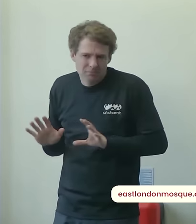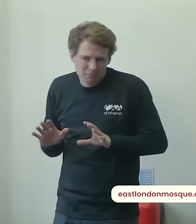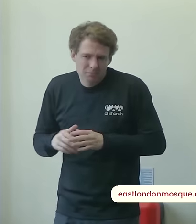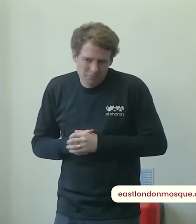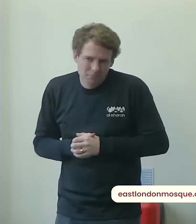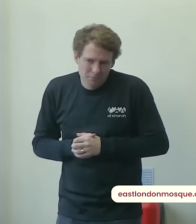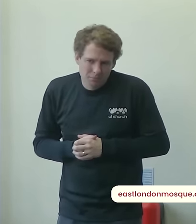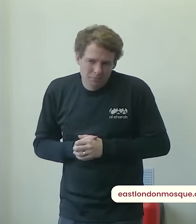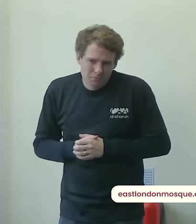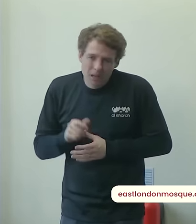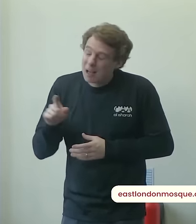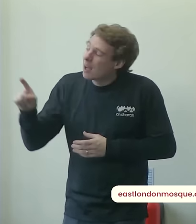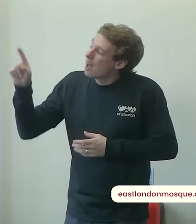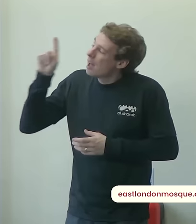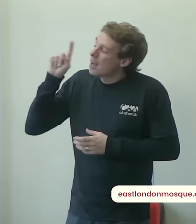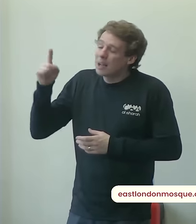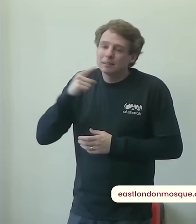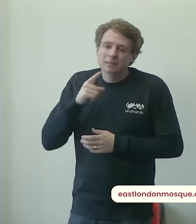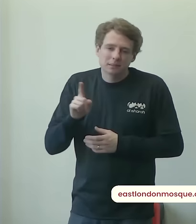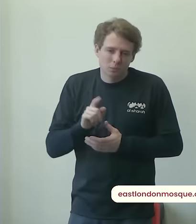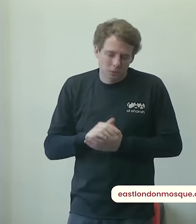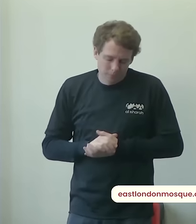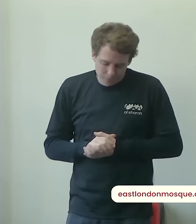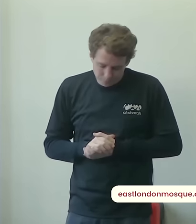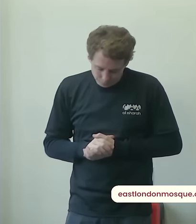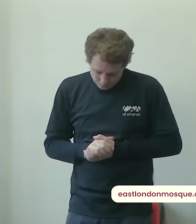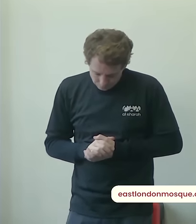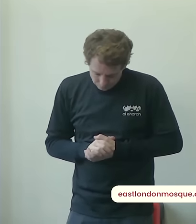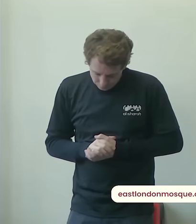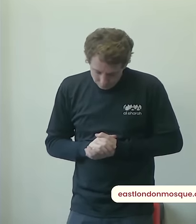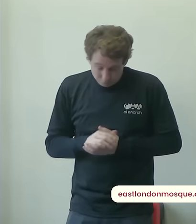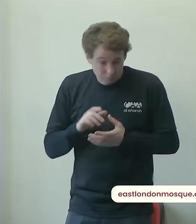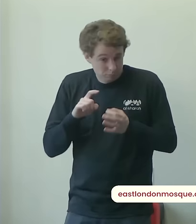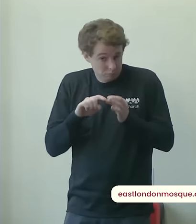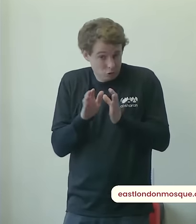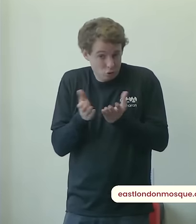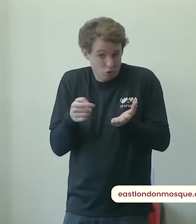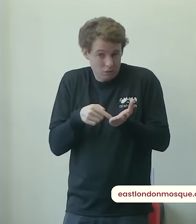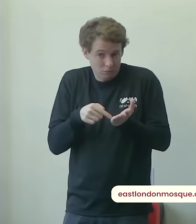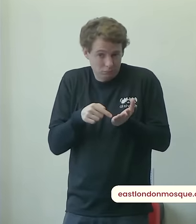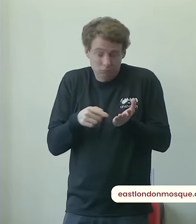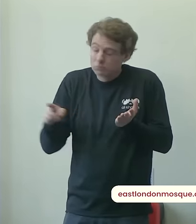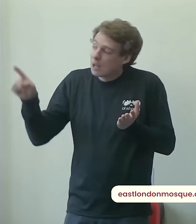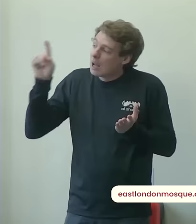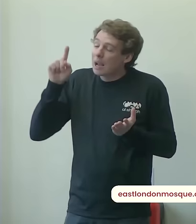verse is unique it means allah does not